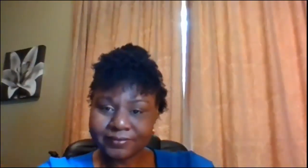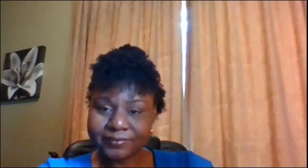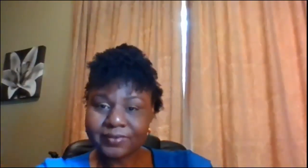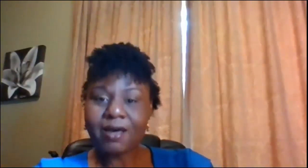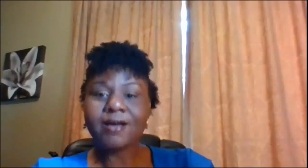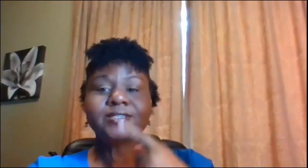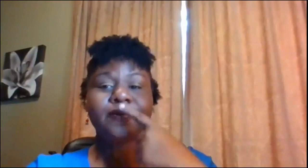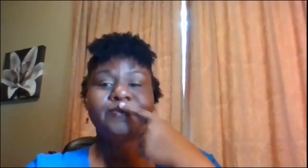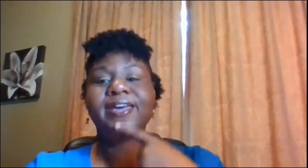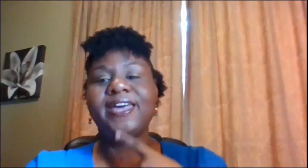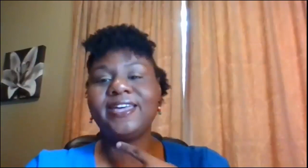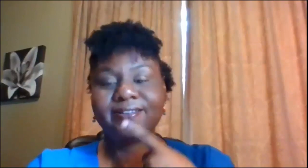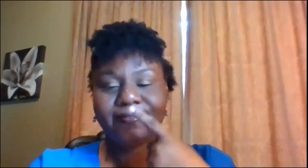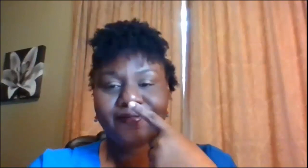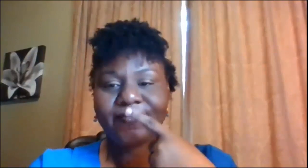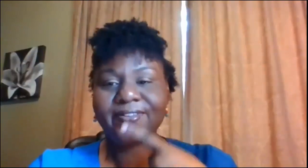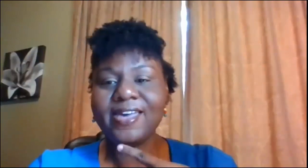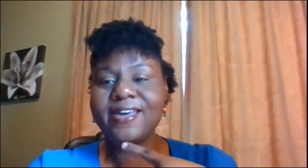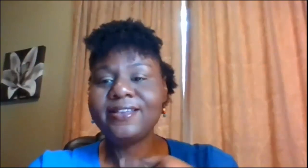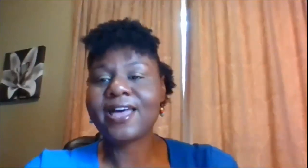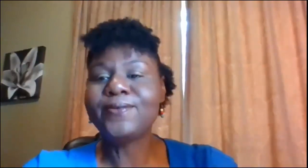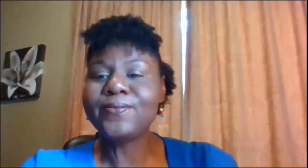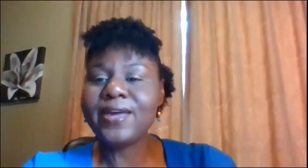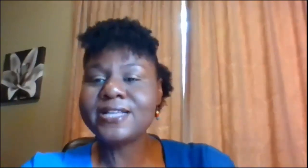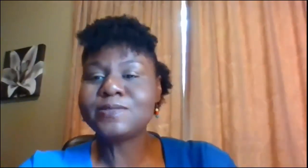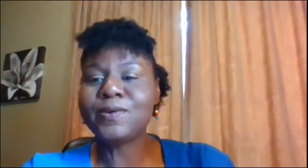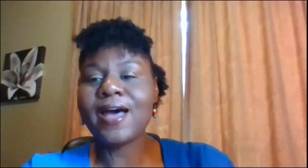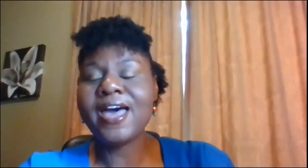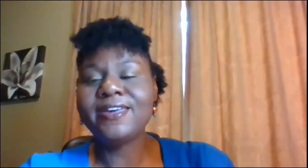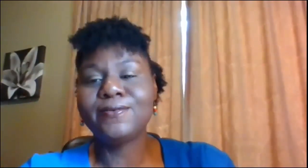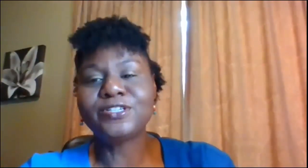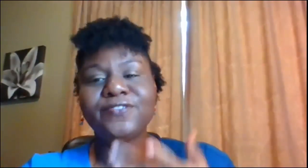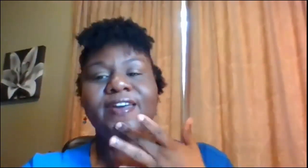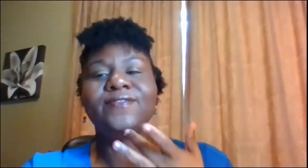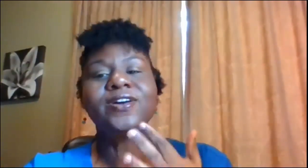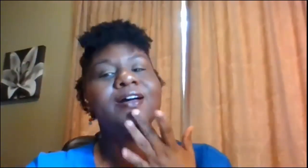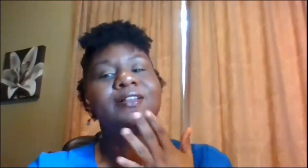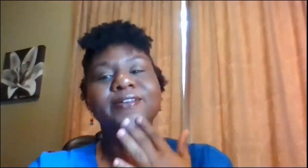also red okay a lot of reds Mariah what's your favorite color